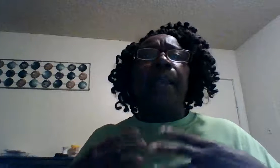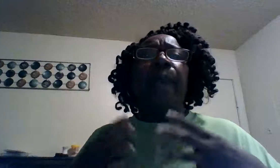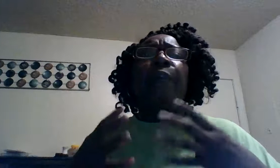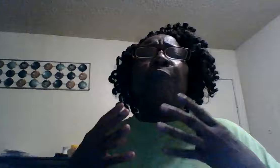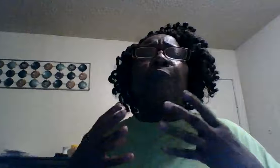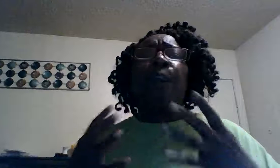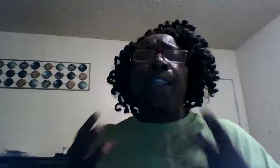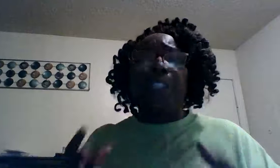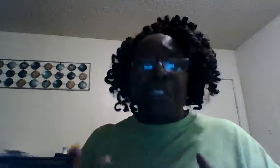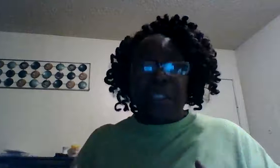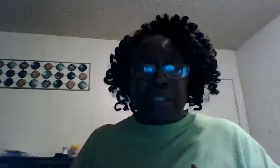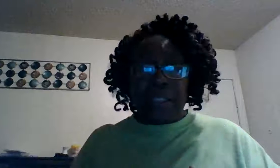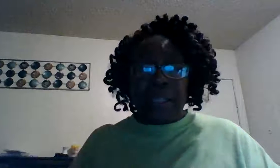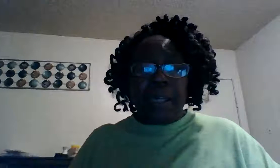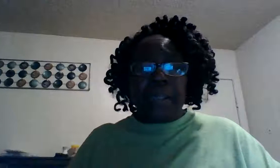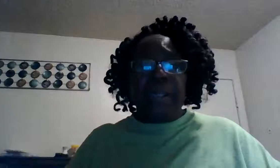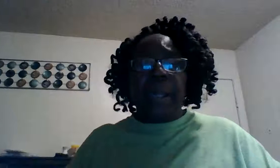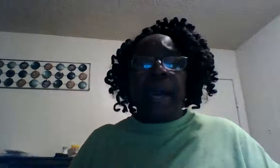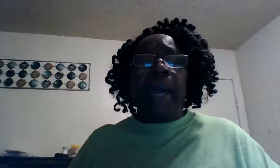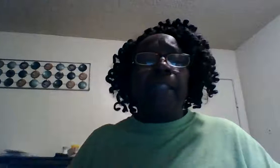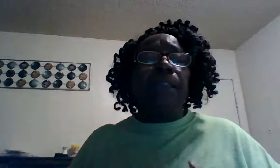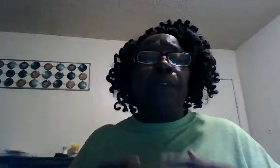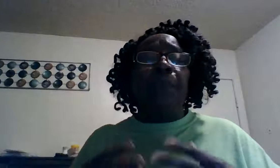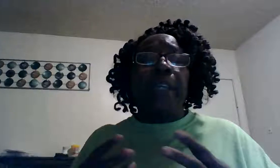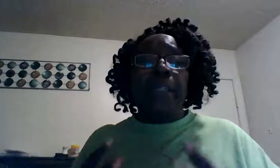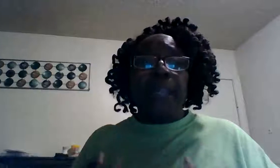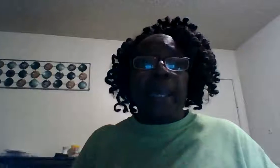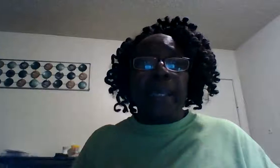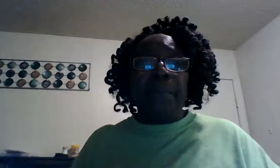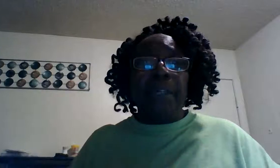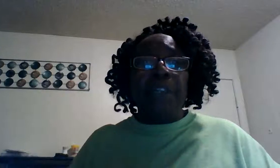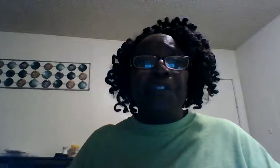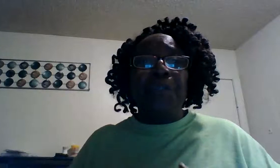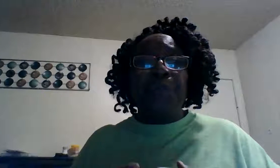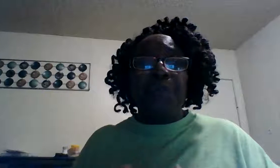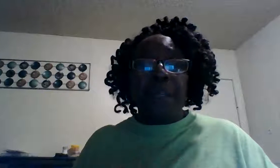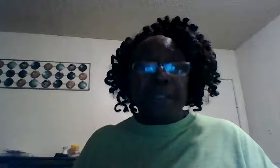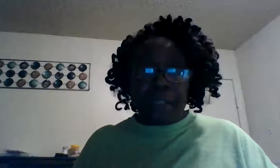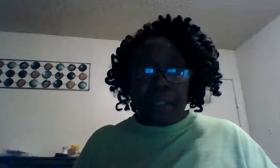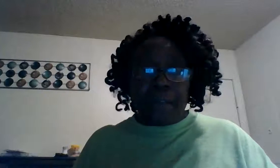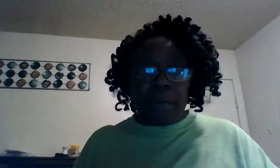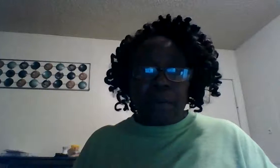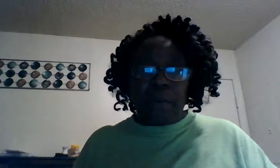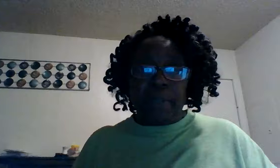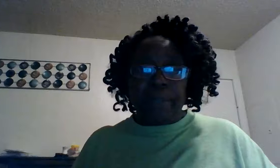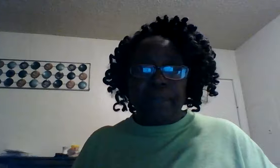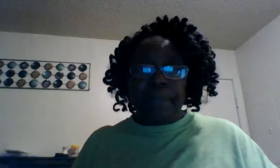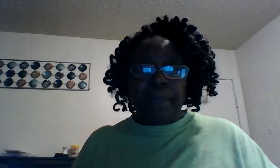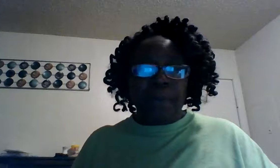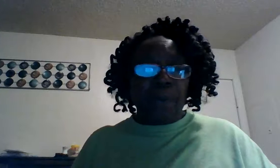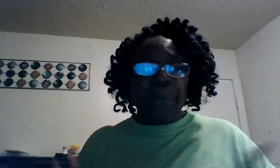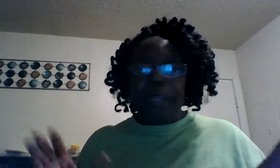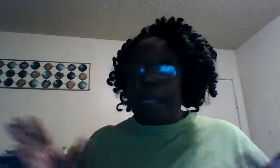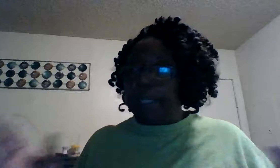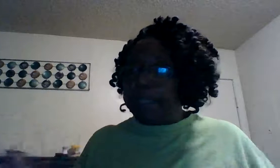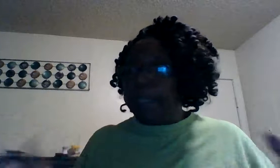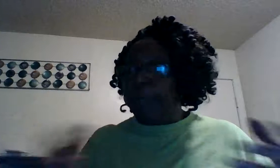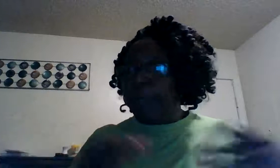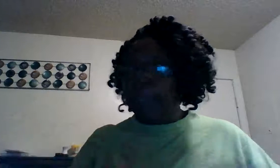life of righteousness goodness guidance from his hand because you trust in the lord glory be to god let's go into